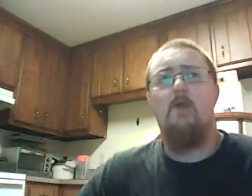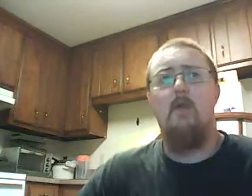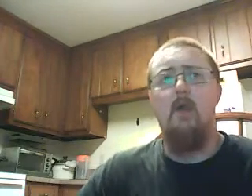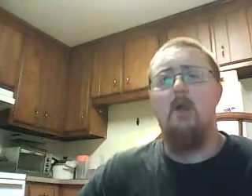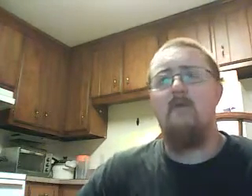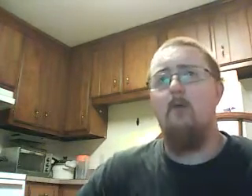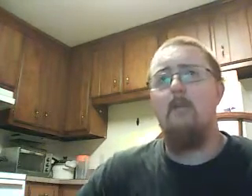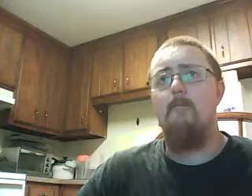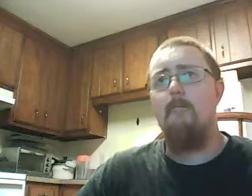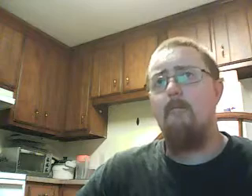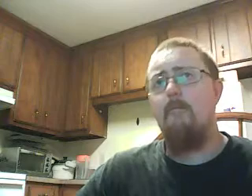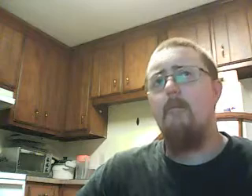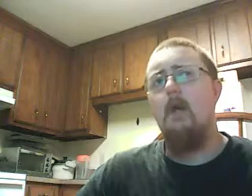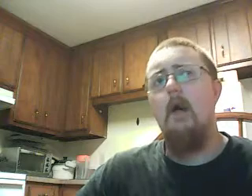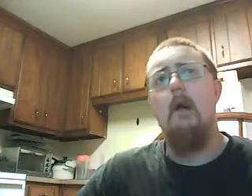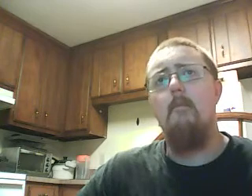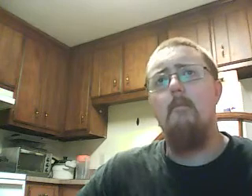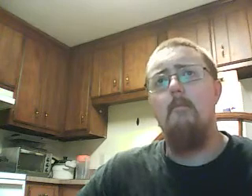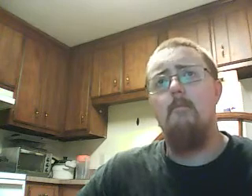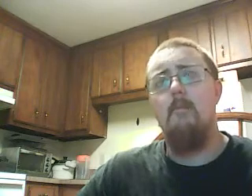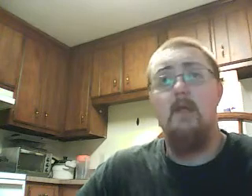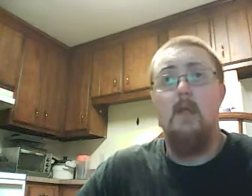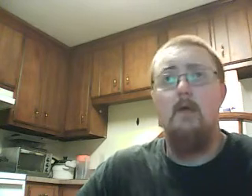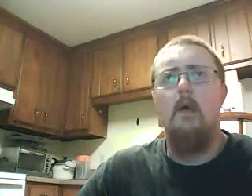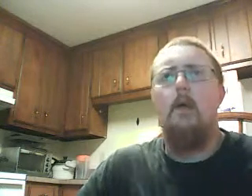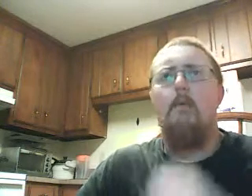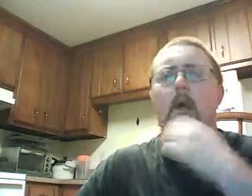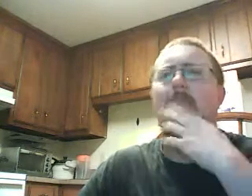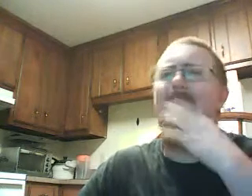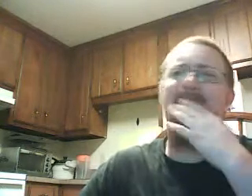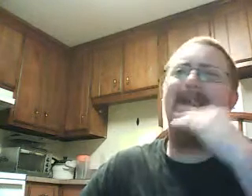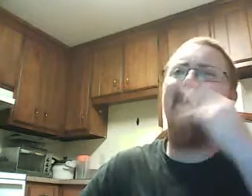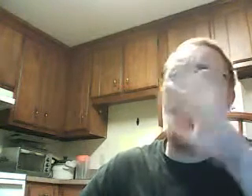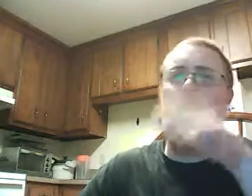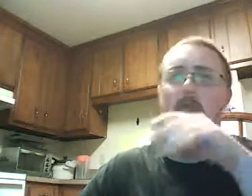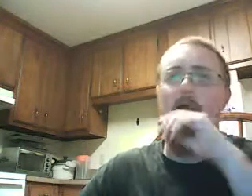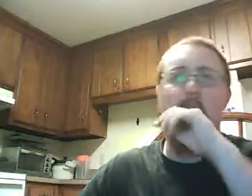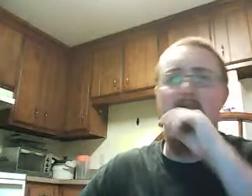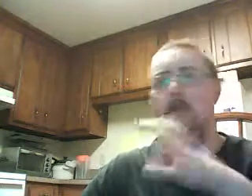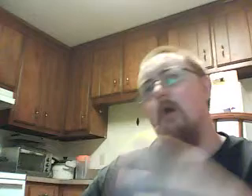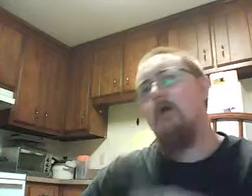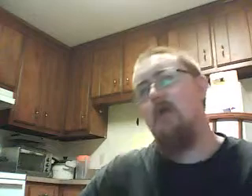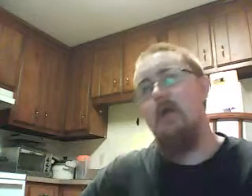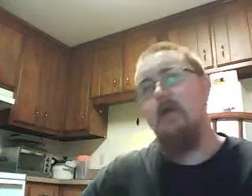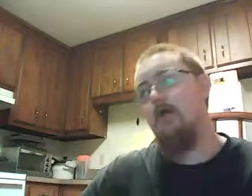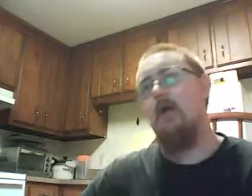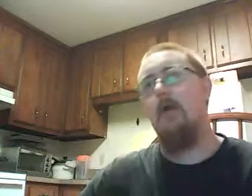your shipping costs for it sent to you. But, yeah, I don't want to deal with that. And, plus, I don't know how Listia is. I don't like, you know,